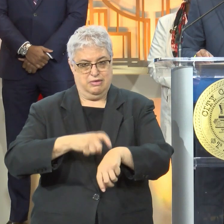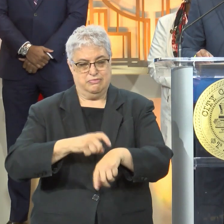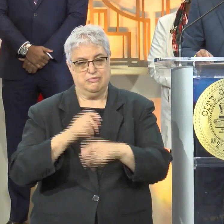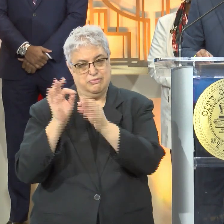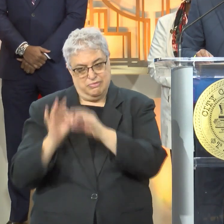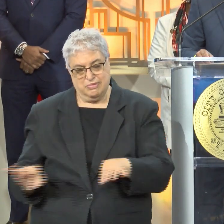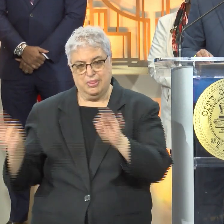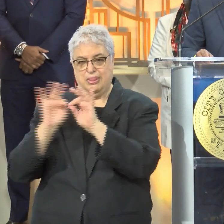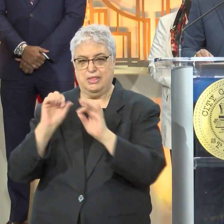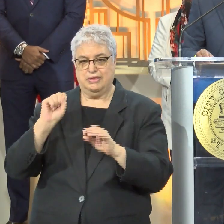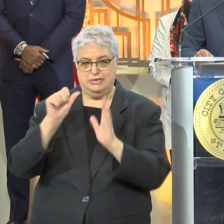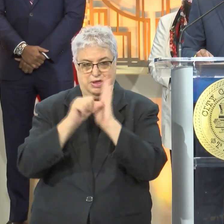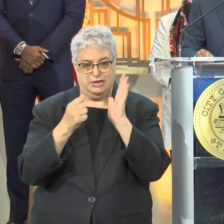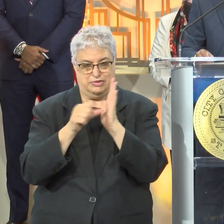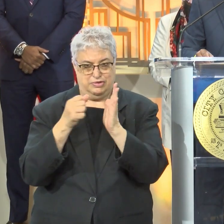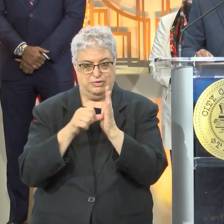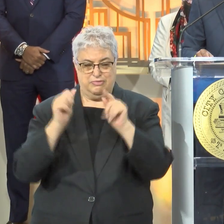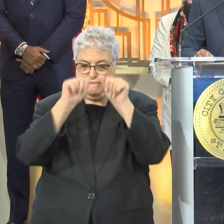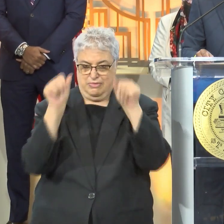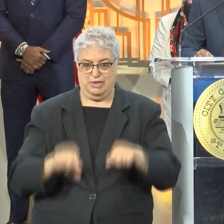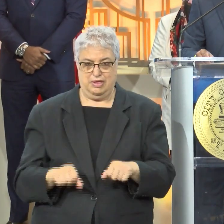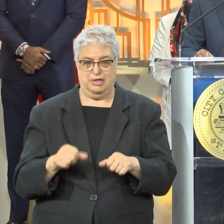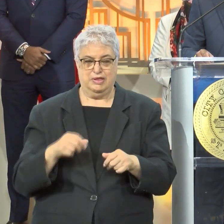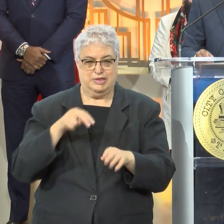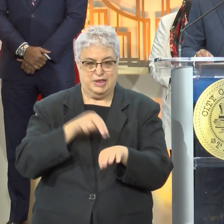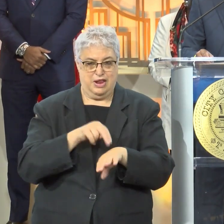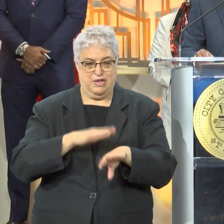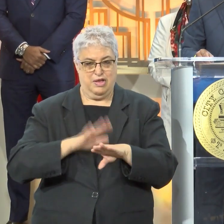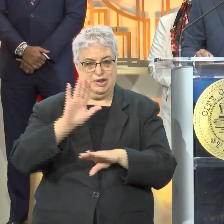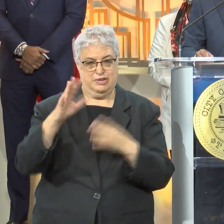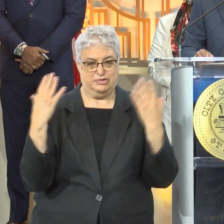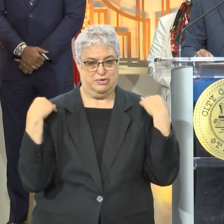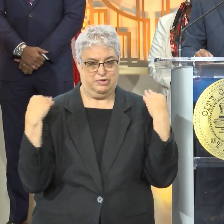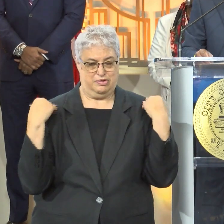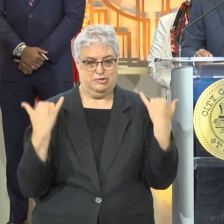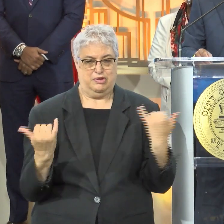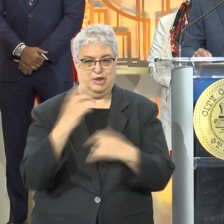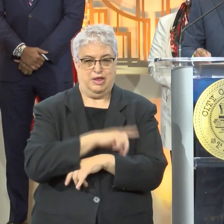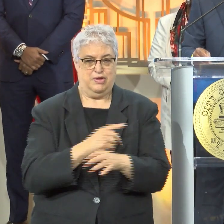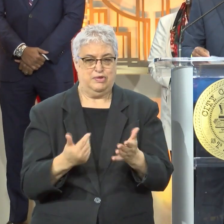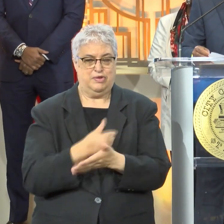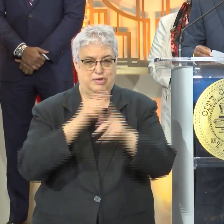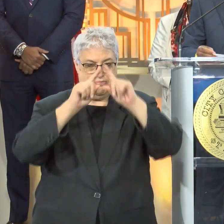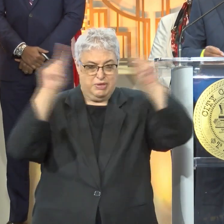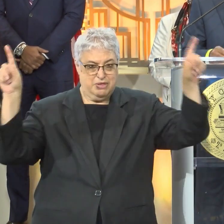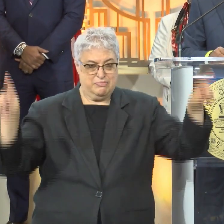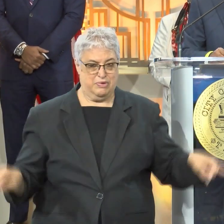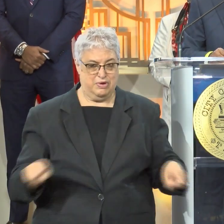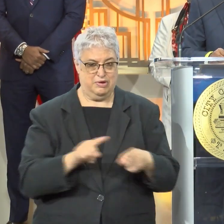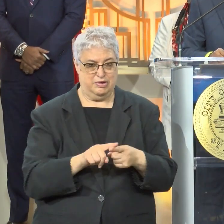quite frankly, all of us here today standing on his shoulders. And today, I'm pleased to see that a new billboard campaign